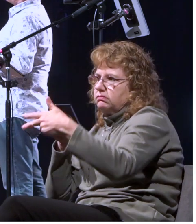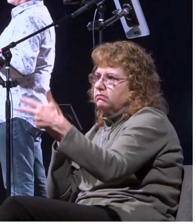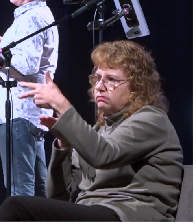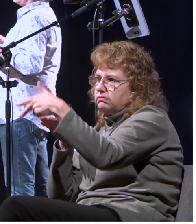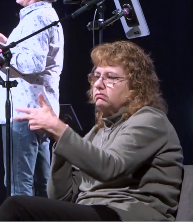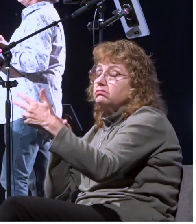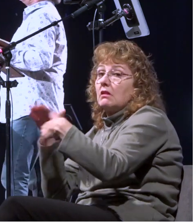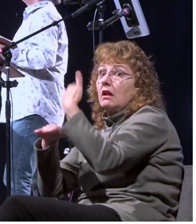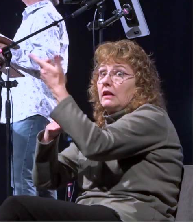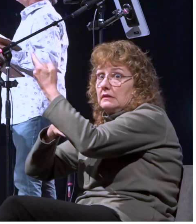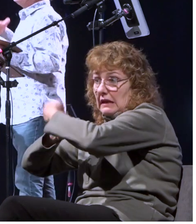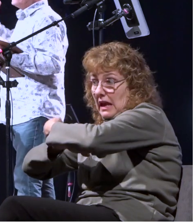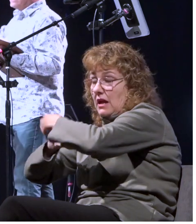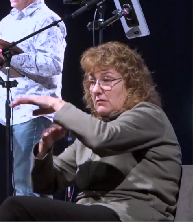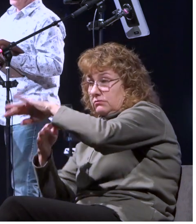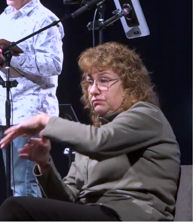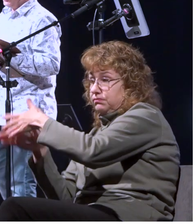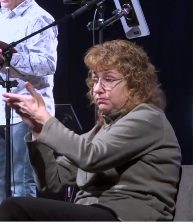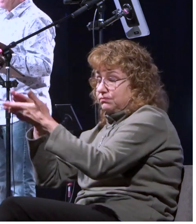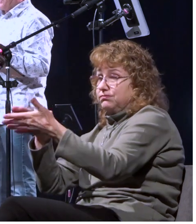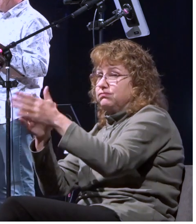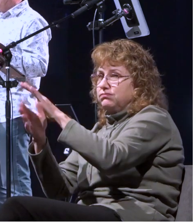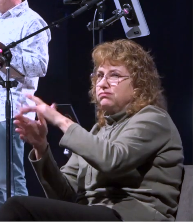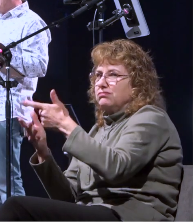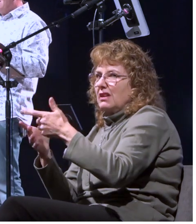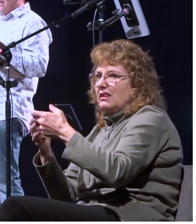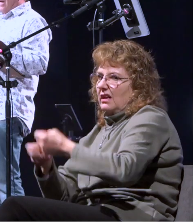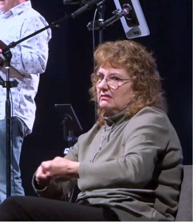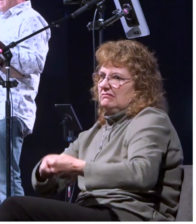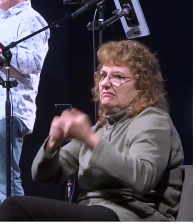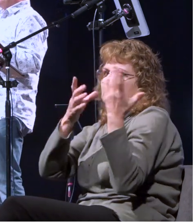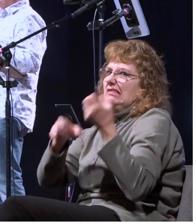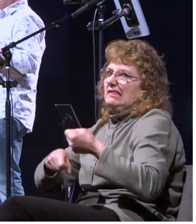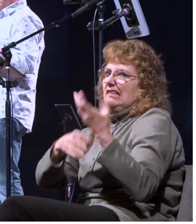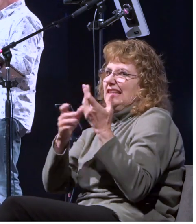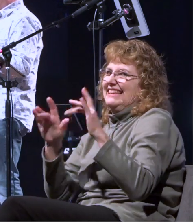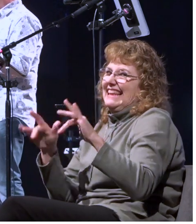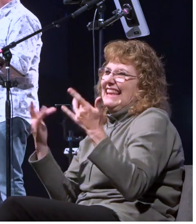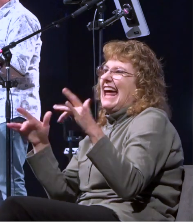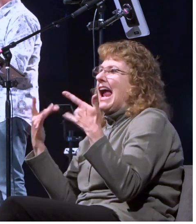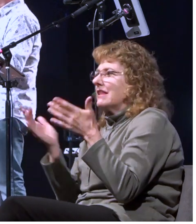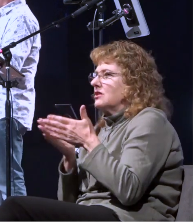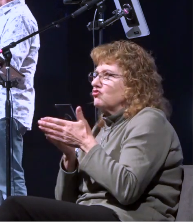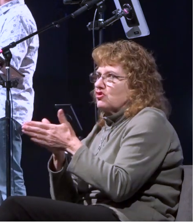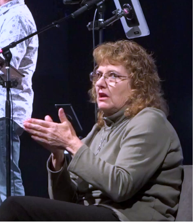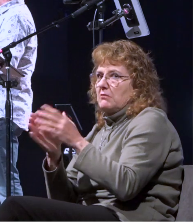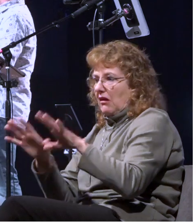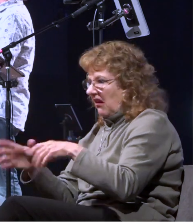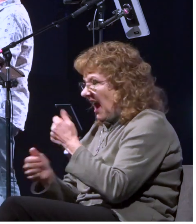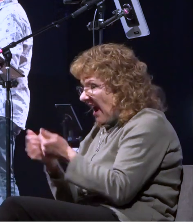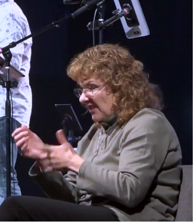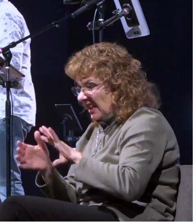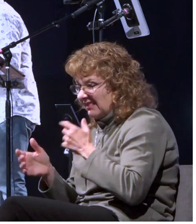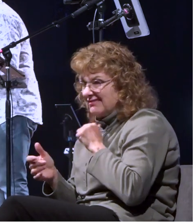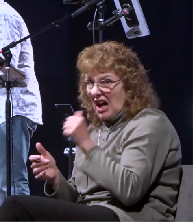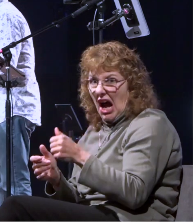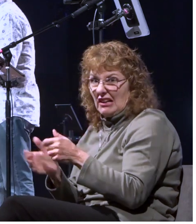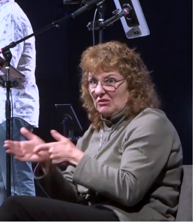next day they lightened the ship and then so this is lightening the ship is where you throw off all the non-essential items